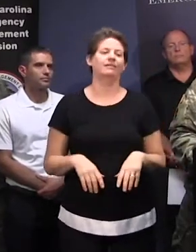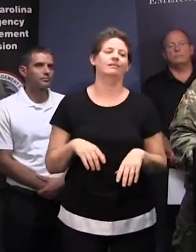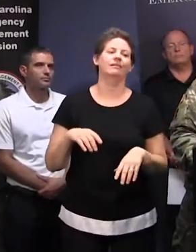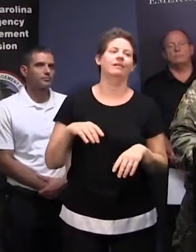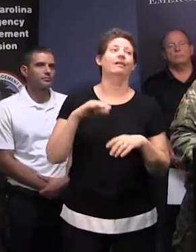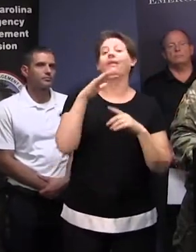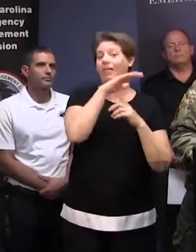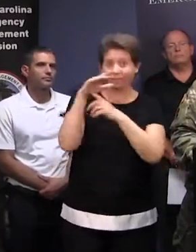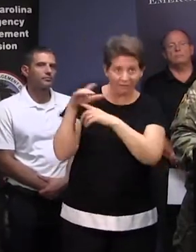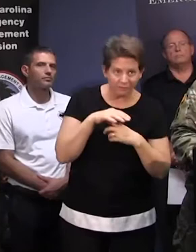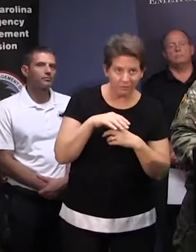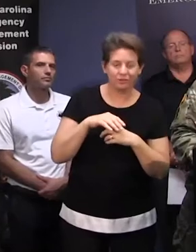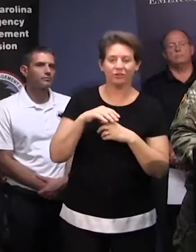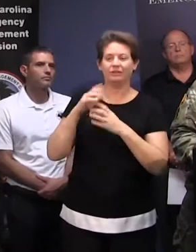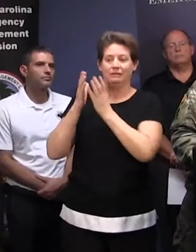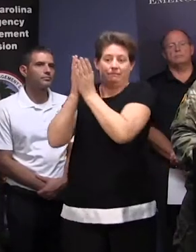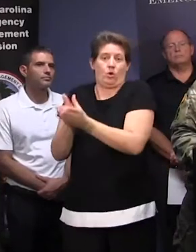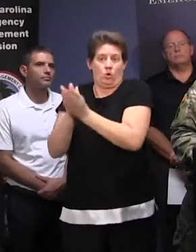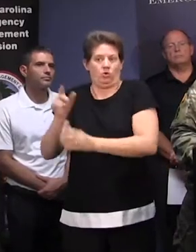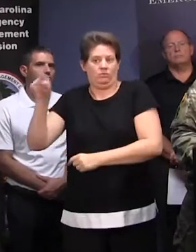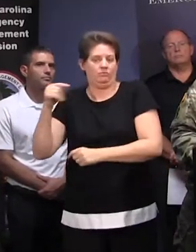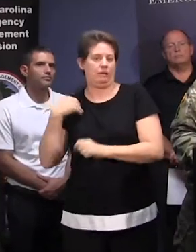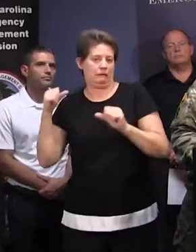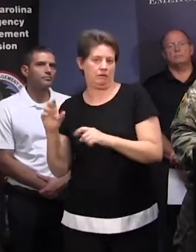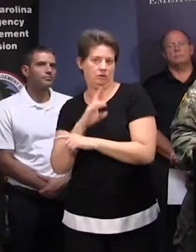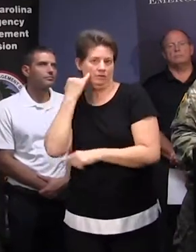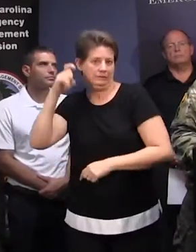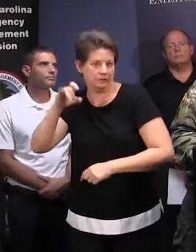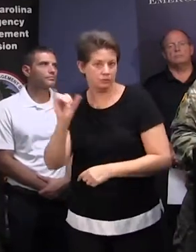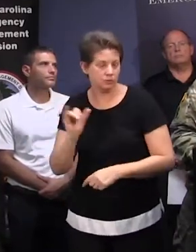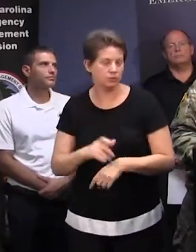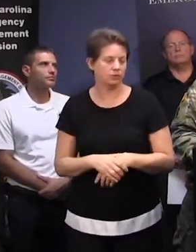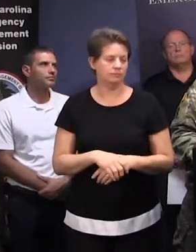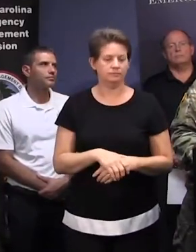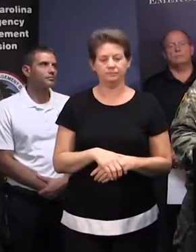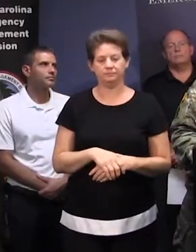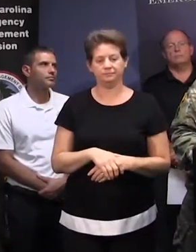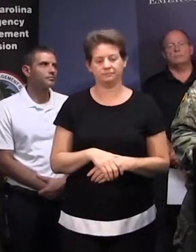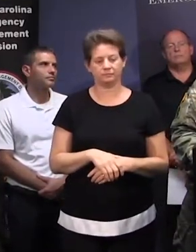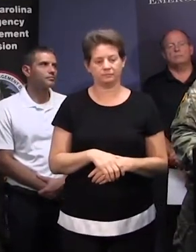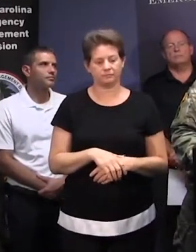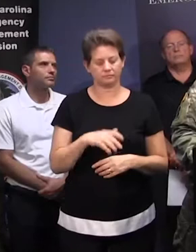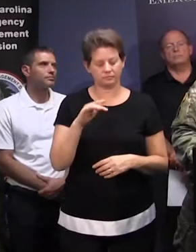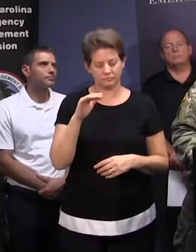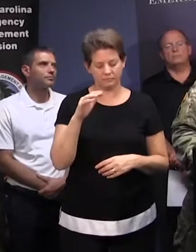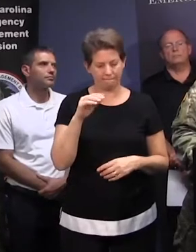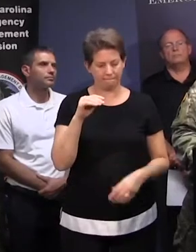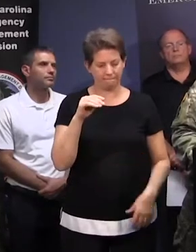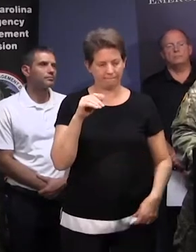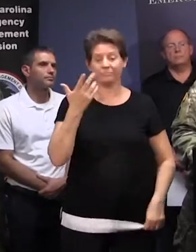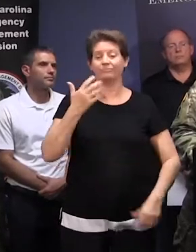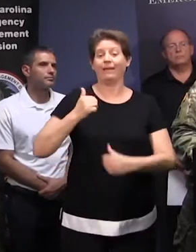helicopter carrier off our coast that we have access to, and another Air